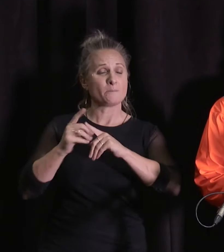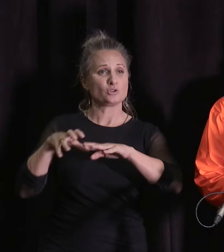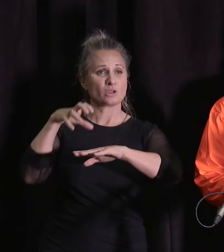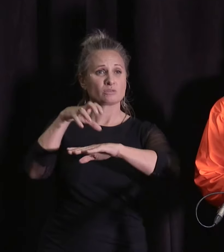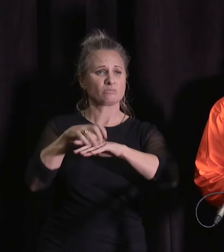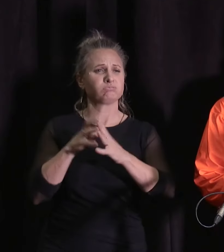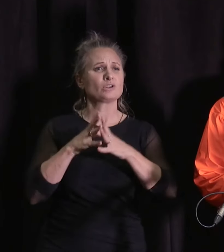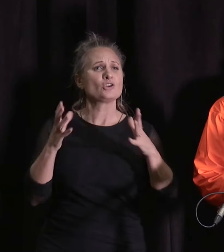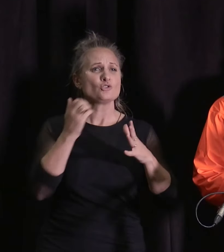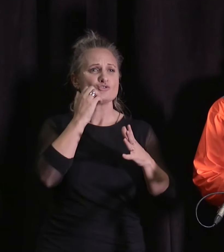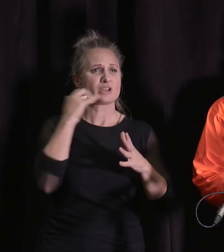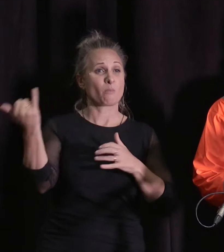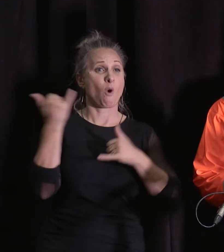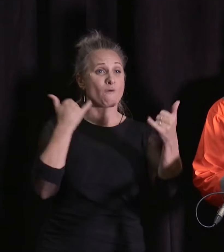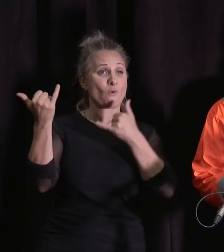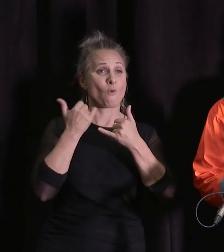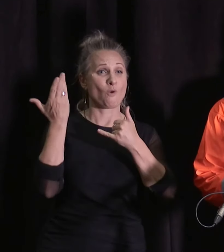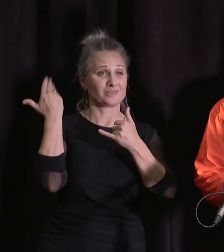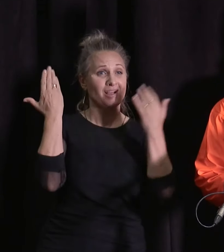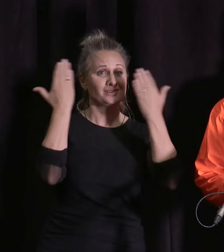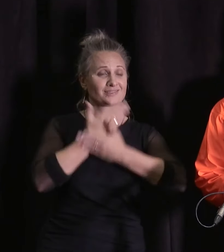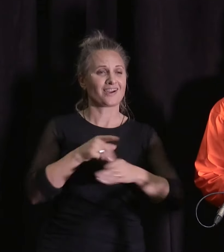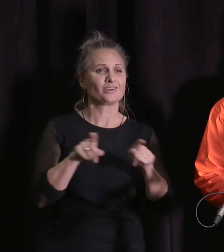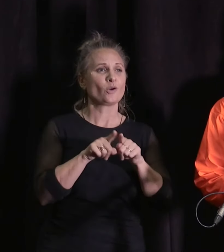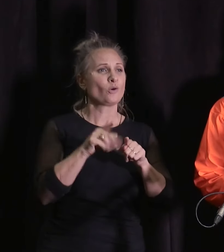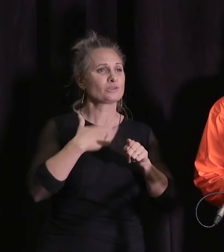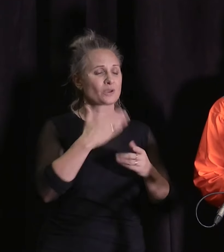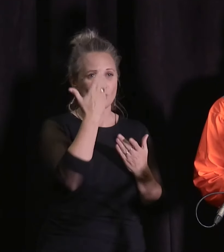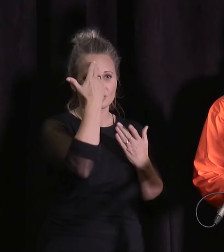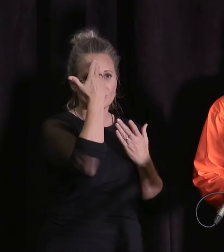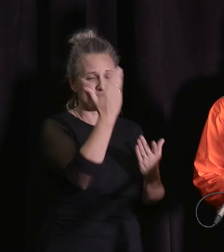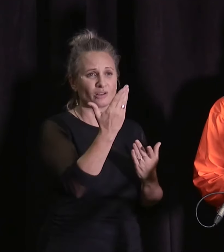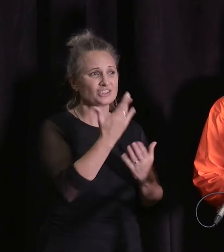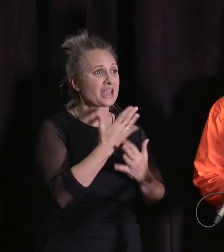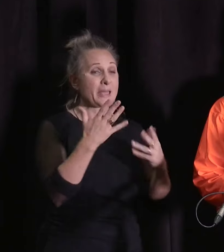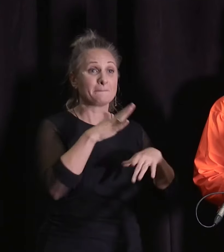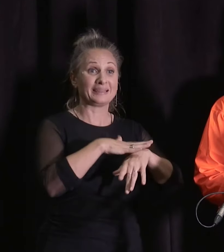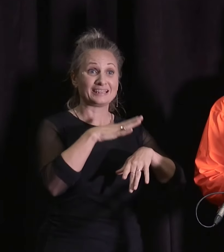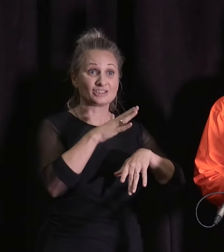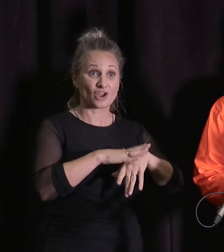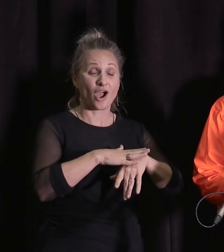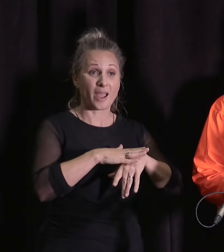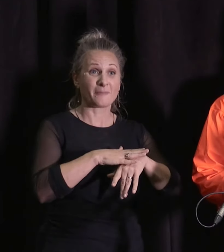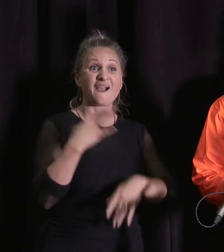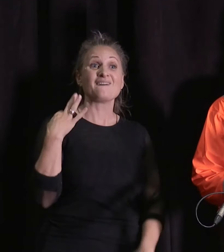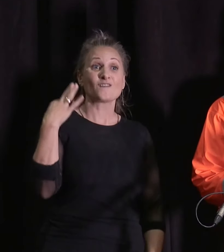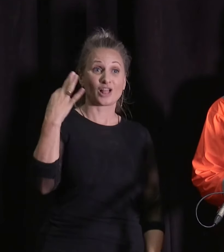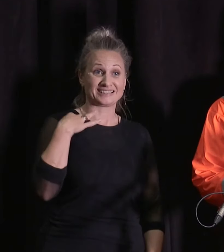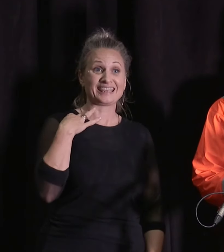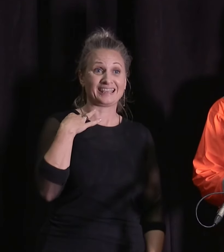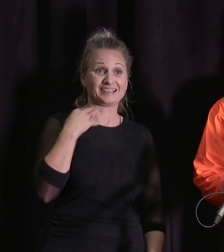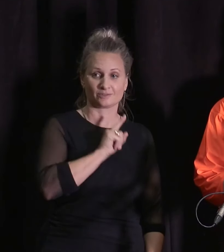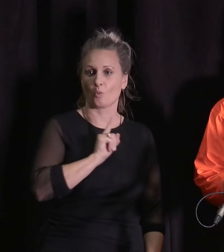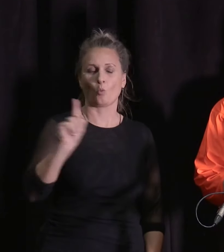callouts last night and I want to acknowledge that in many cases they were attended by volunteers. The